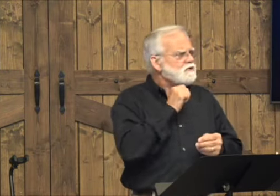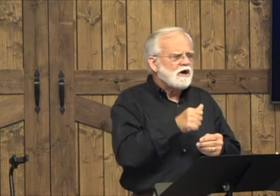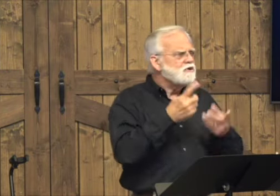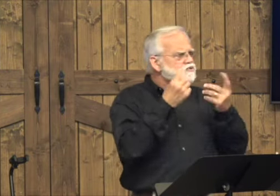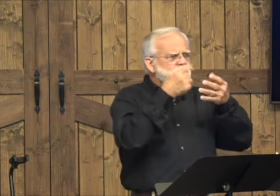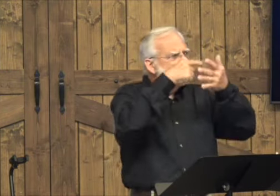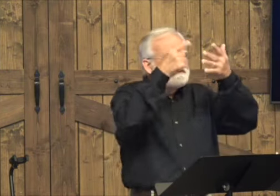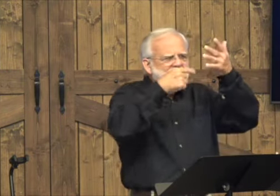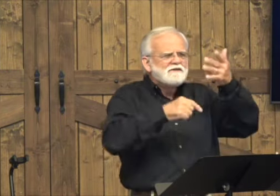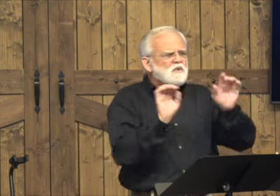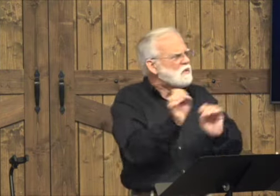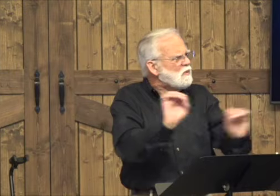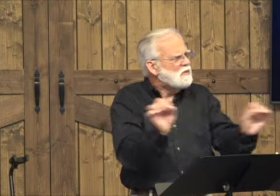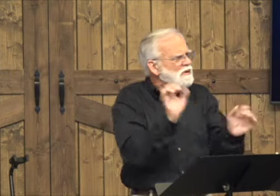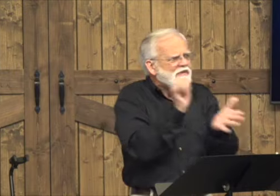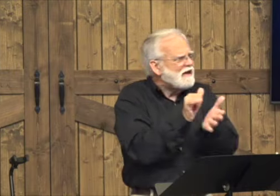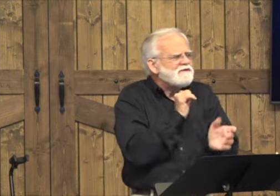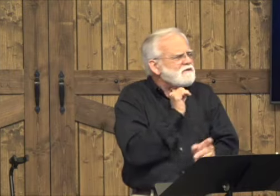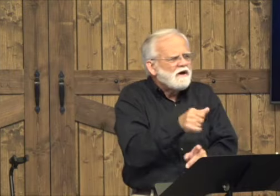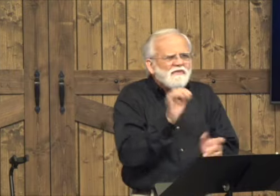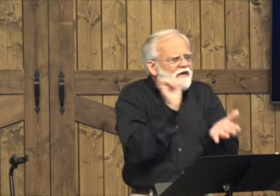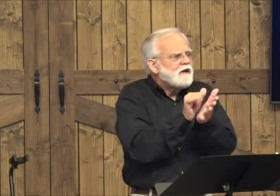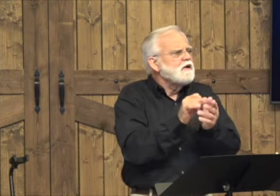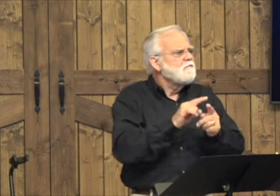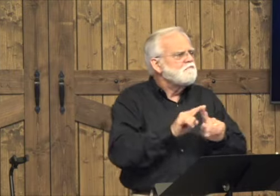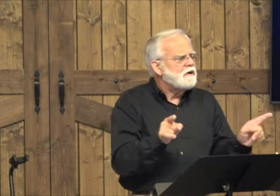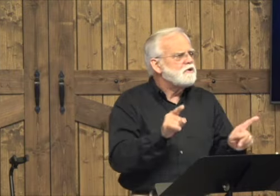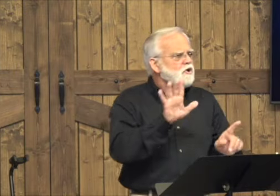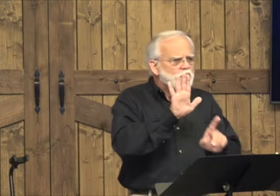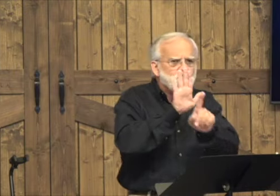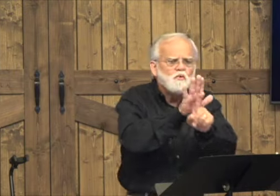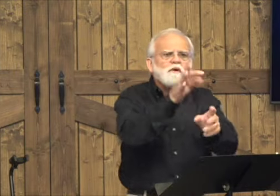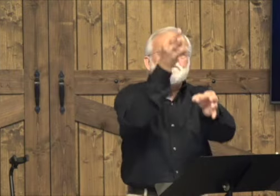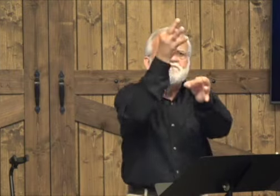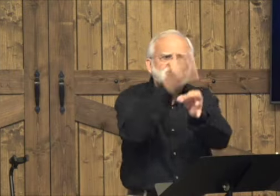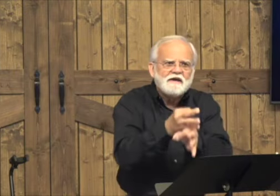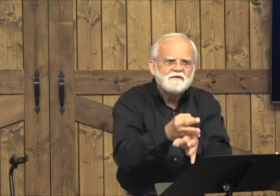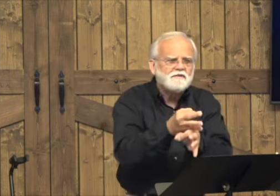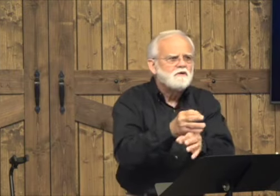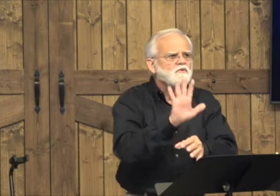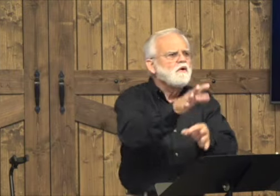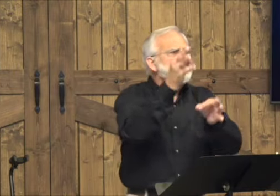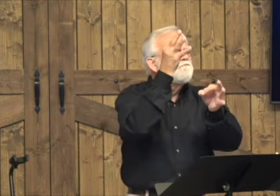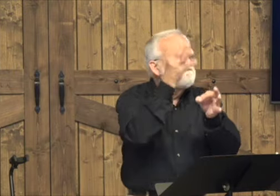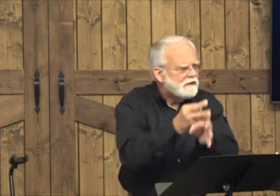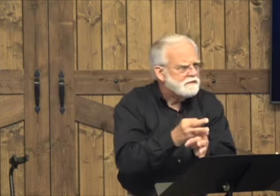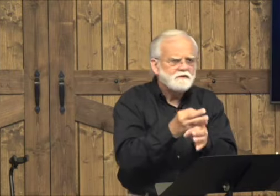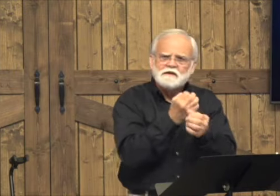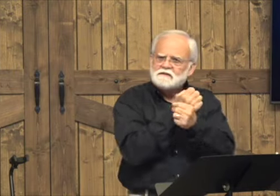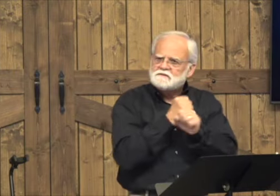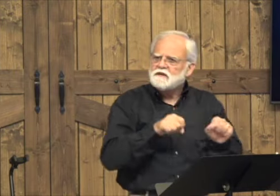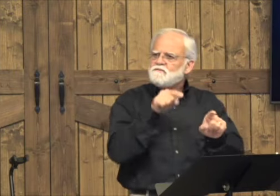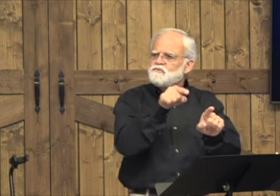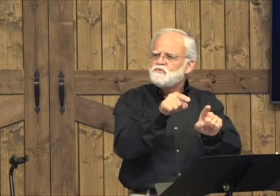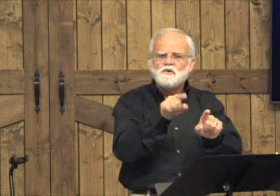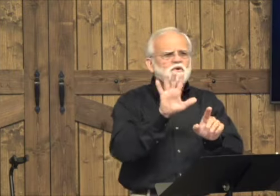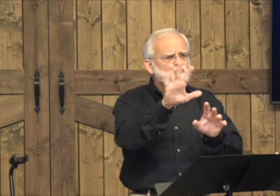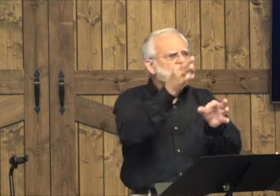on his feet, it was not anything that she had done. But Jesus said, your faith has saved